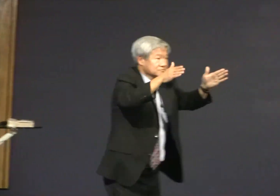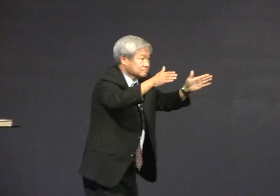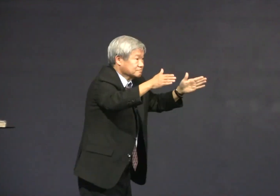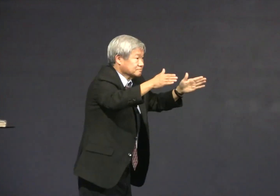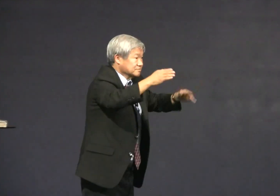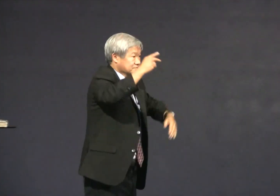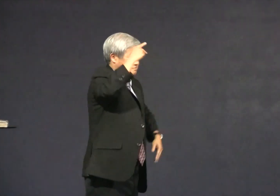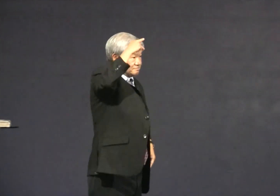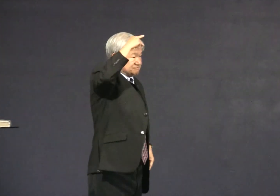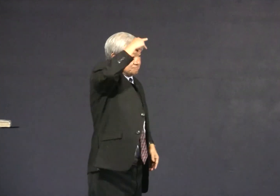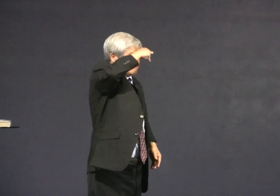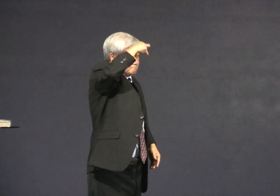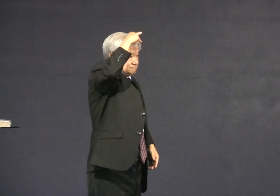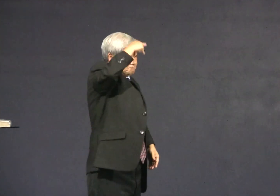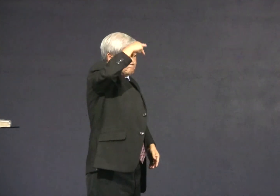The glory of God.